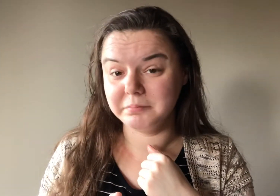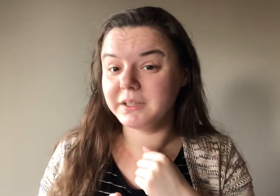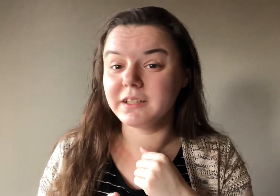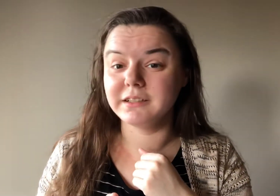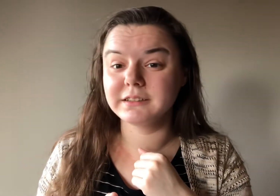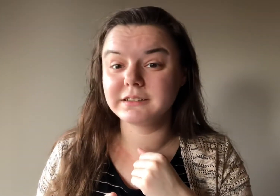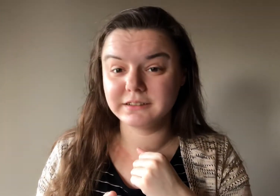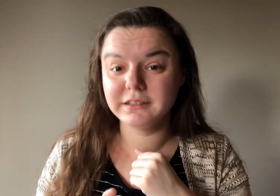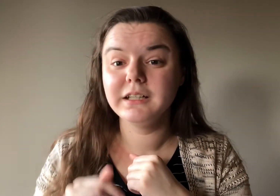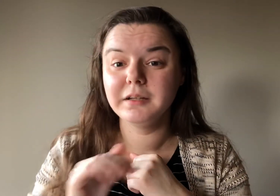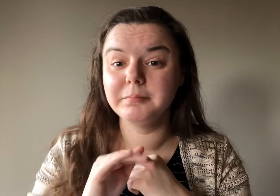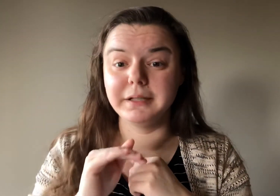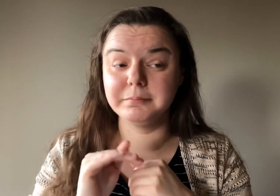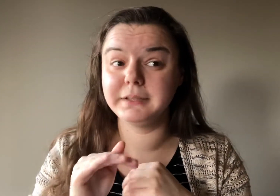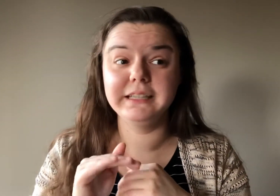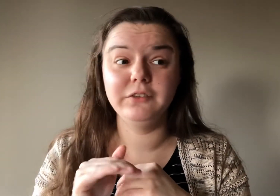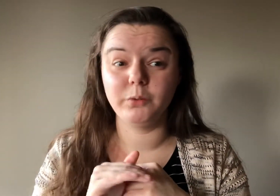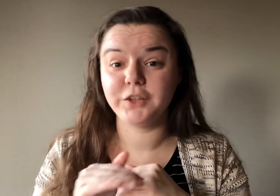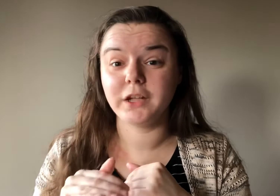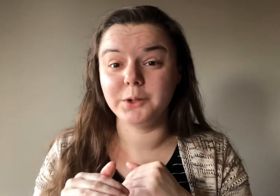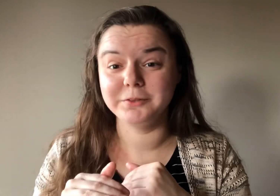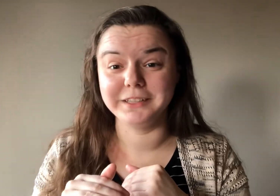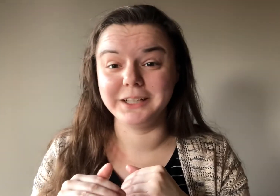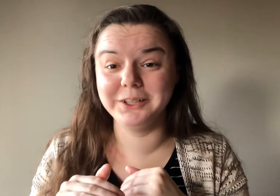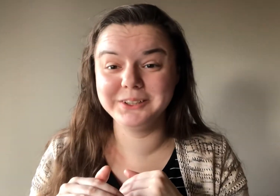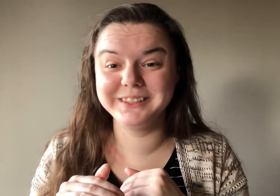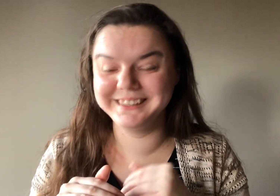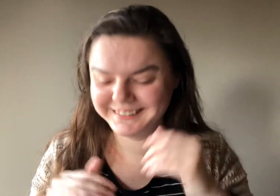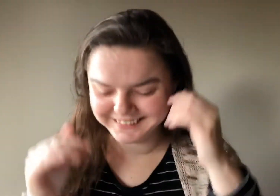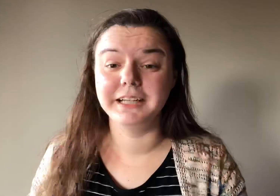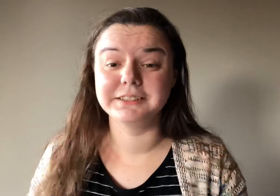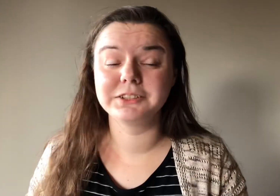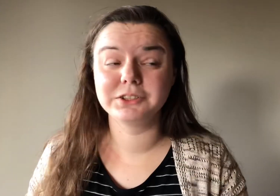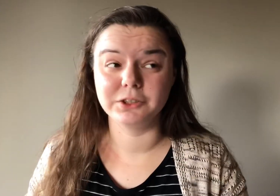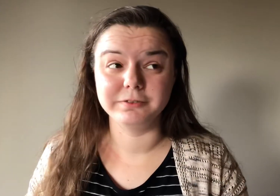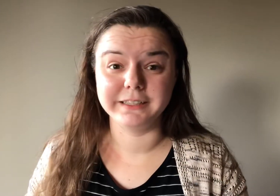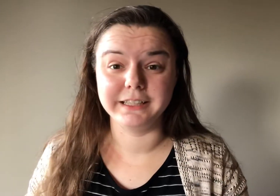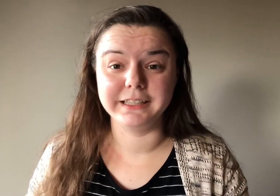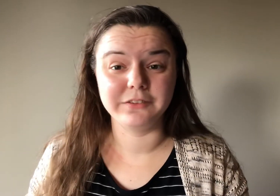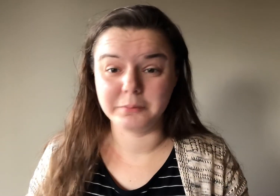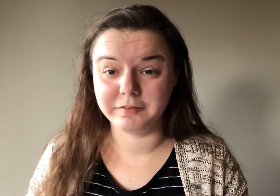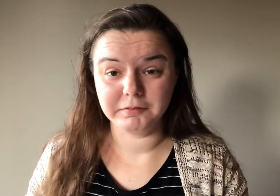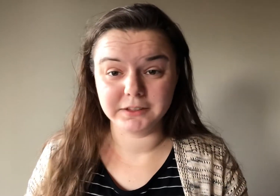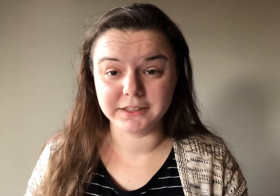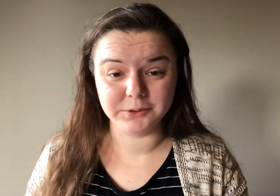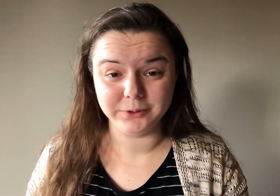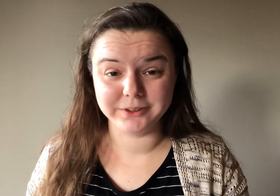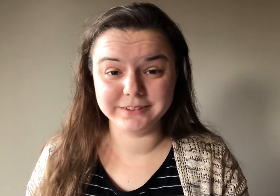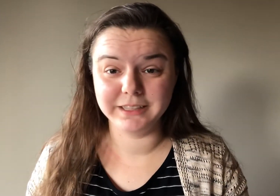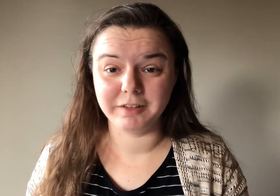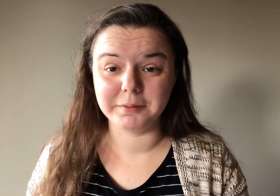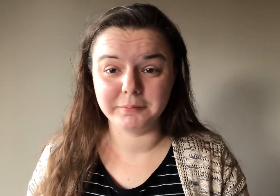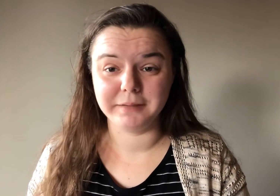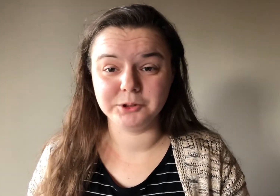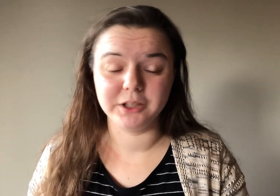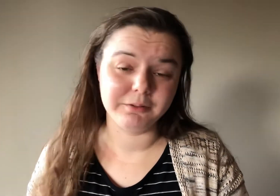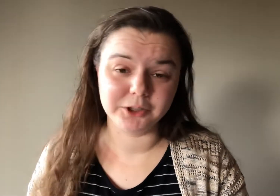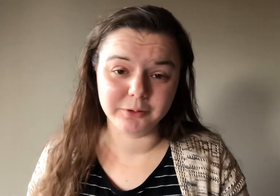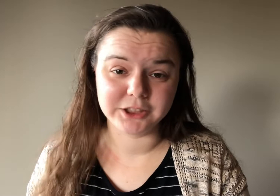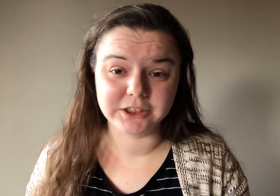because, but please watch that whole video. It's so funny. It's my favorite thing in the world. If I'm in a bad mood, I will go watch